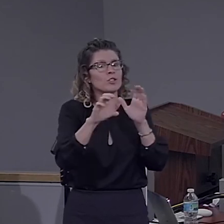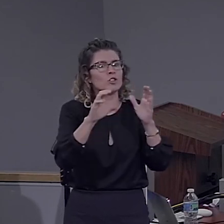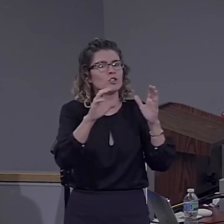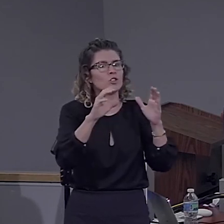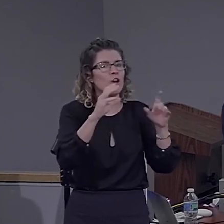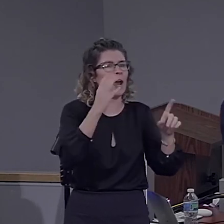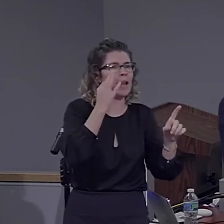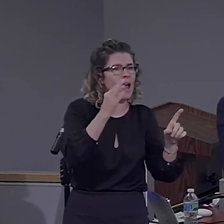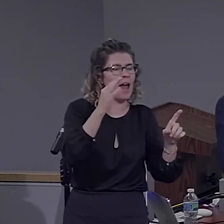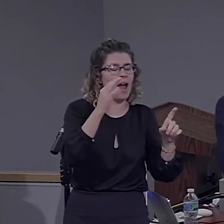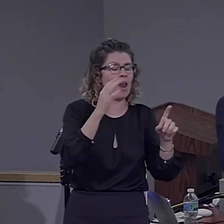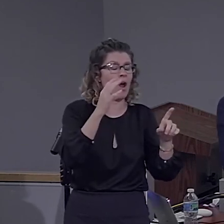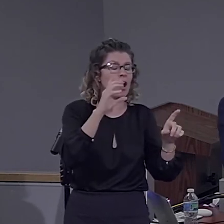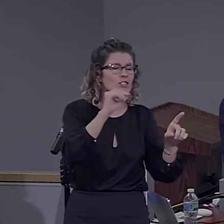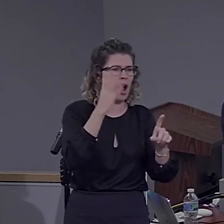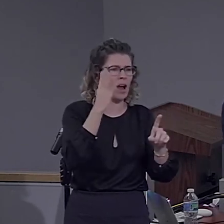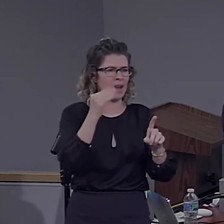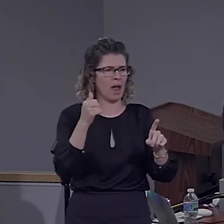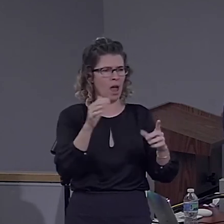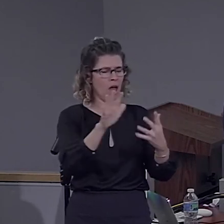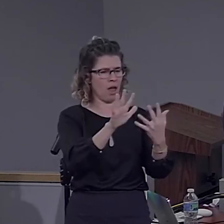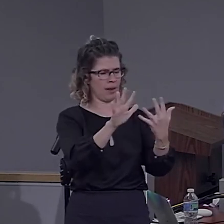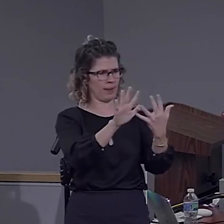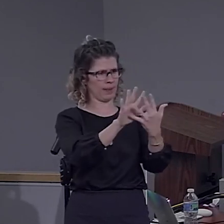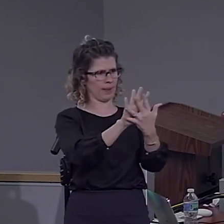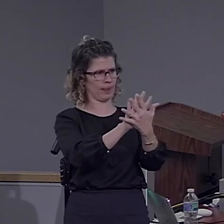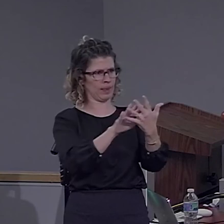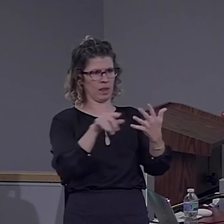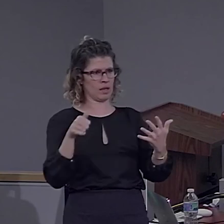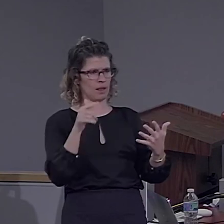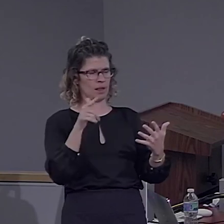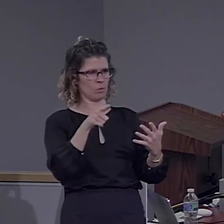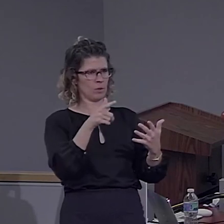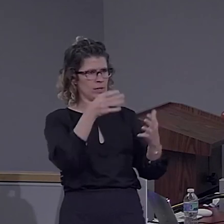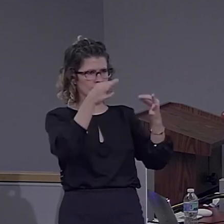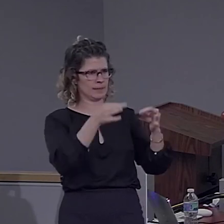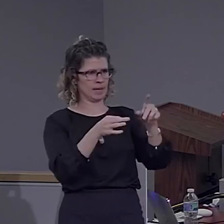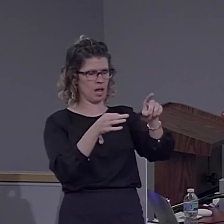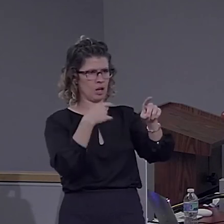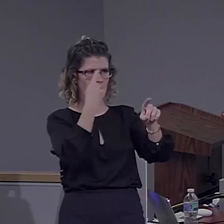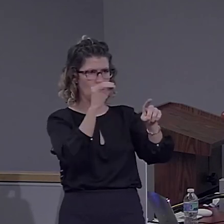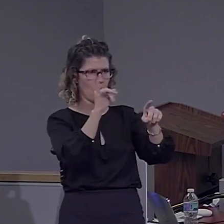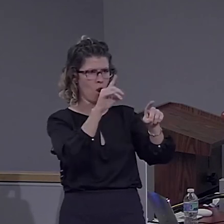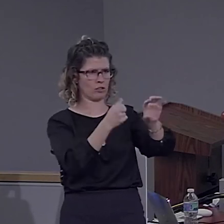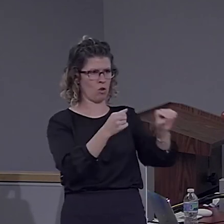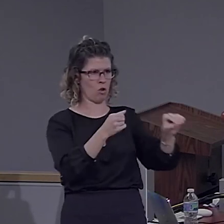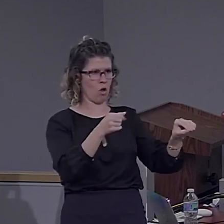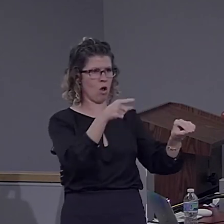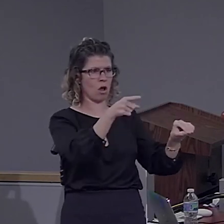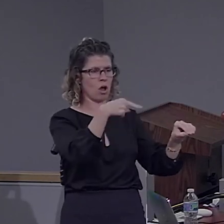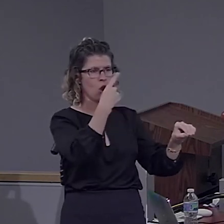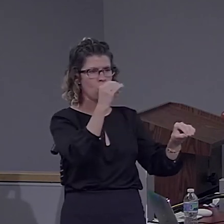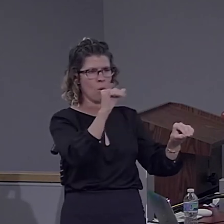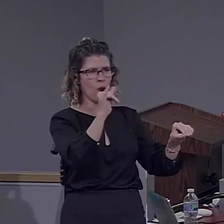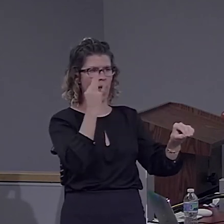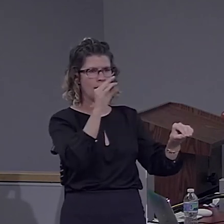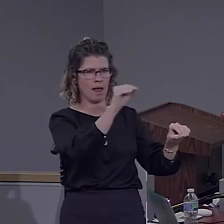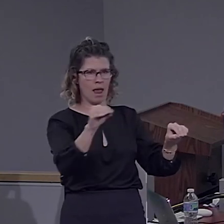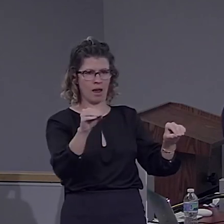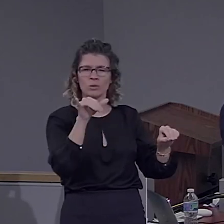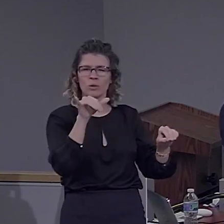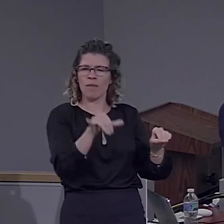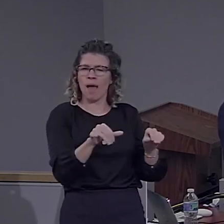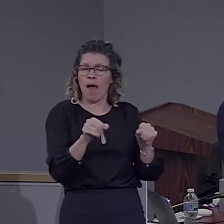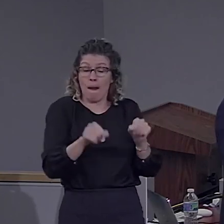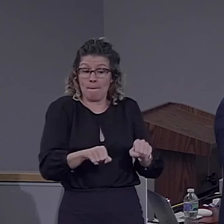will impose a boundary. So I think in this respect, categorization is something else. It's an older